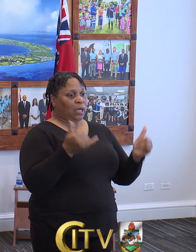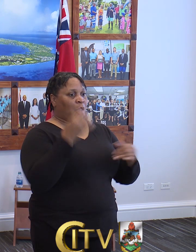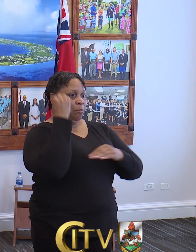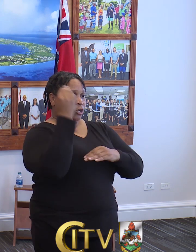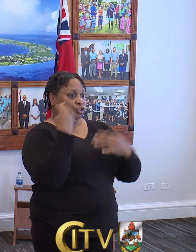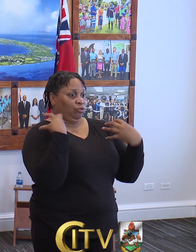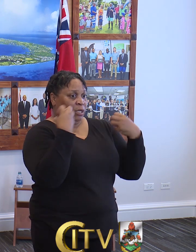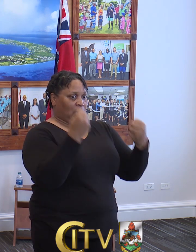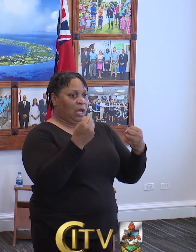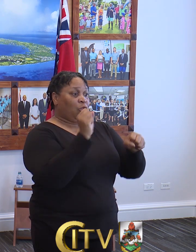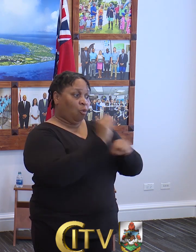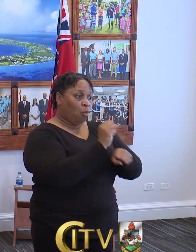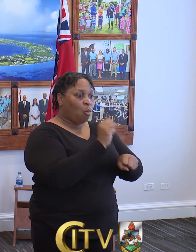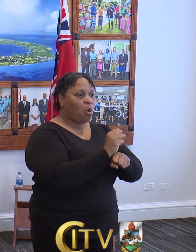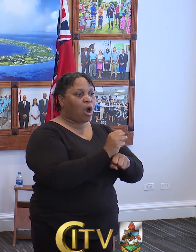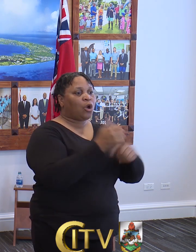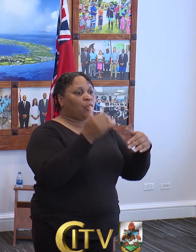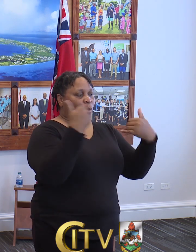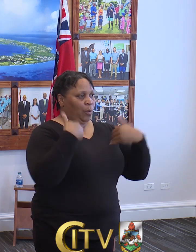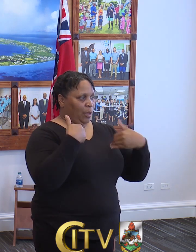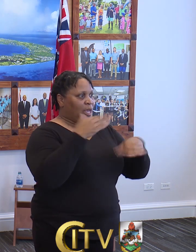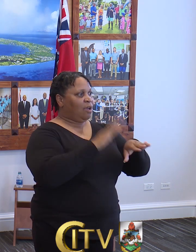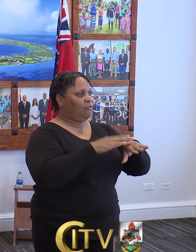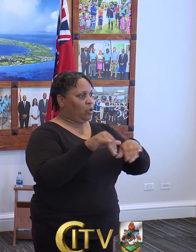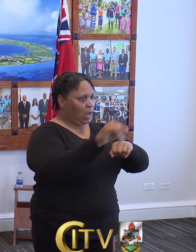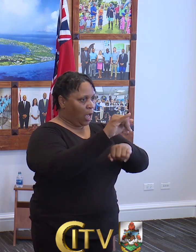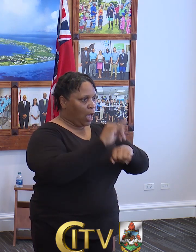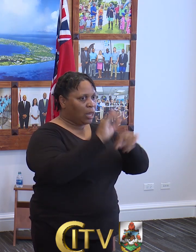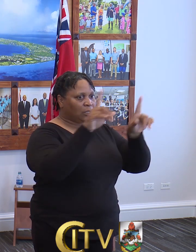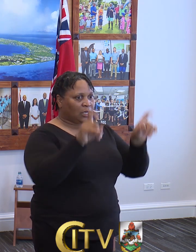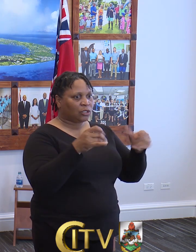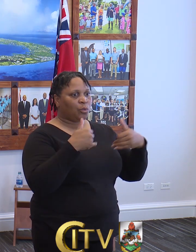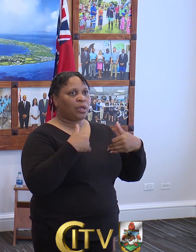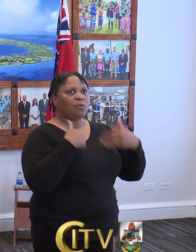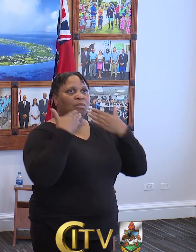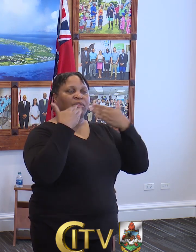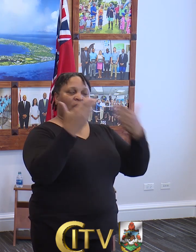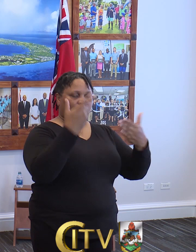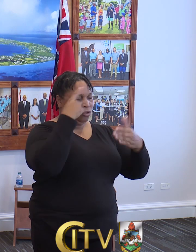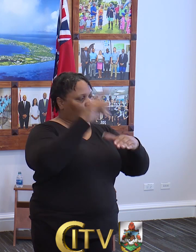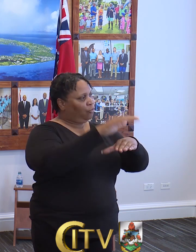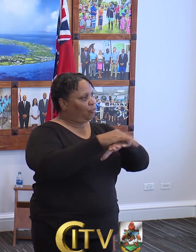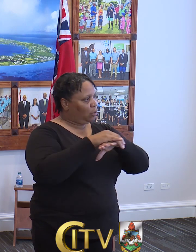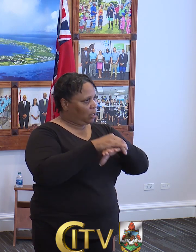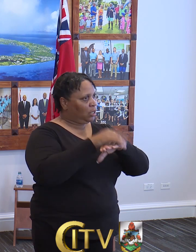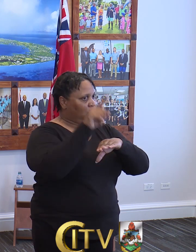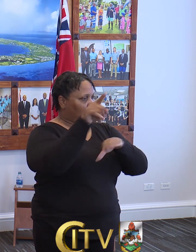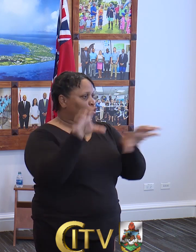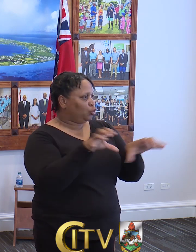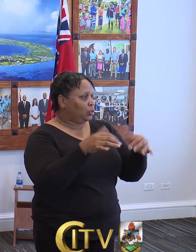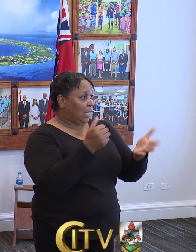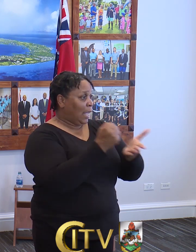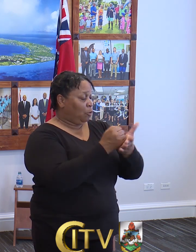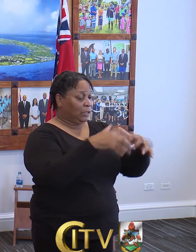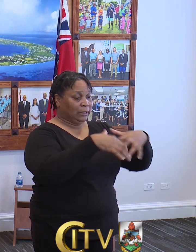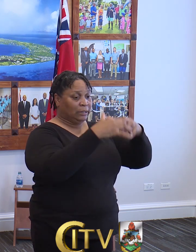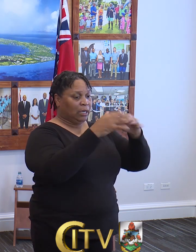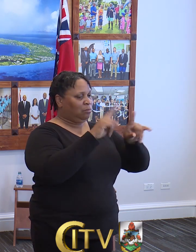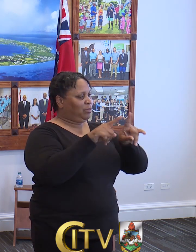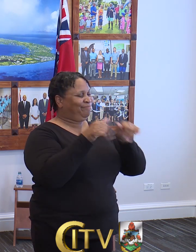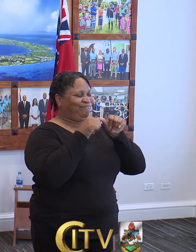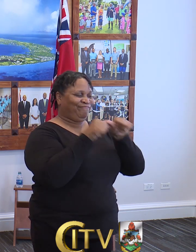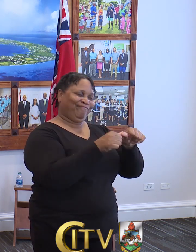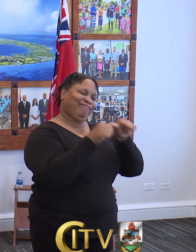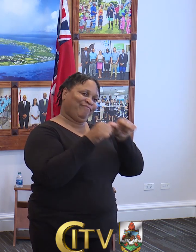have on-island testing. We are grateful for the consultation that Public Health England is doing remotely to help us to set it up. But we are going to